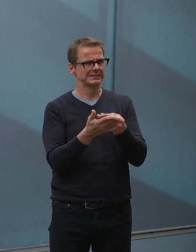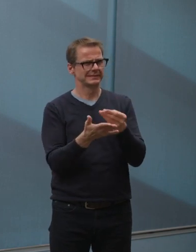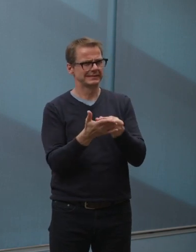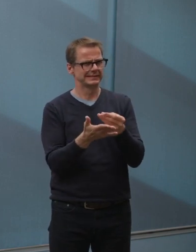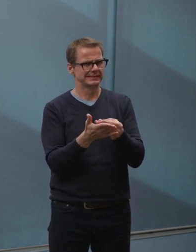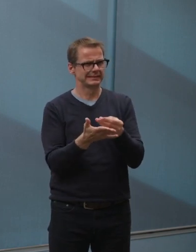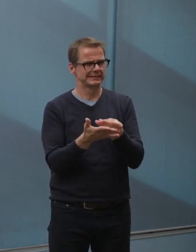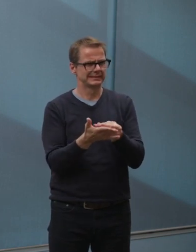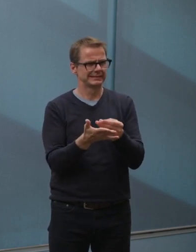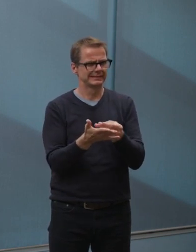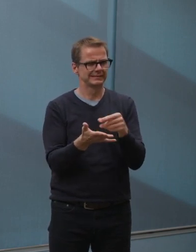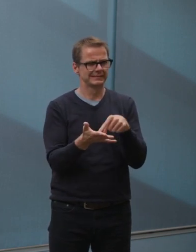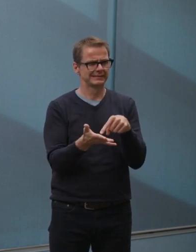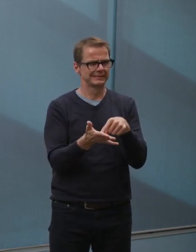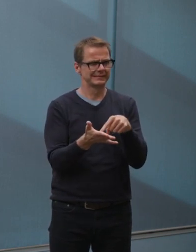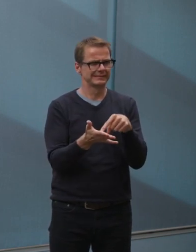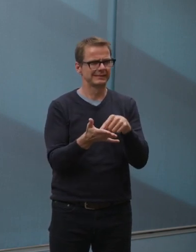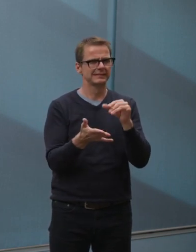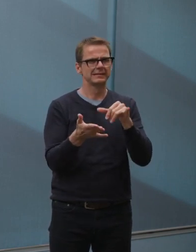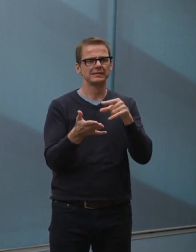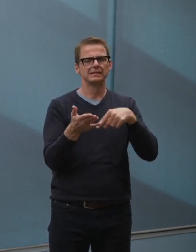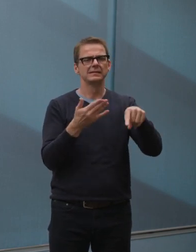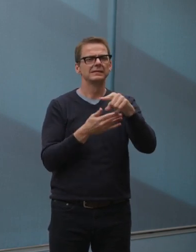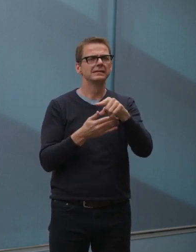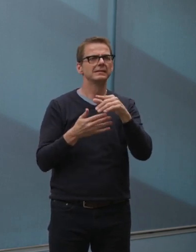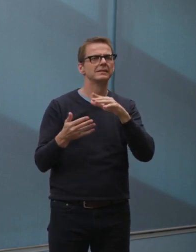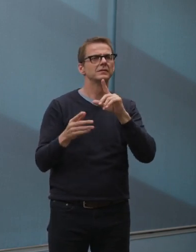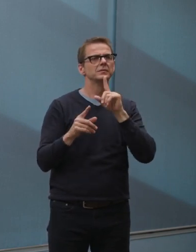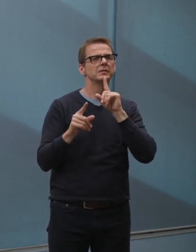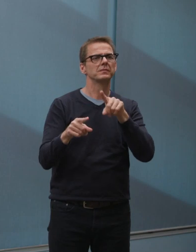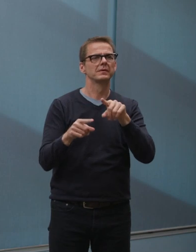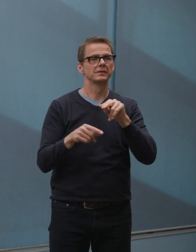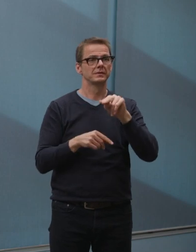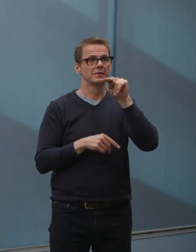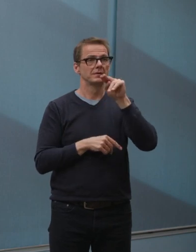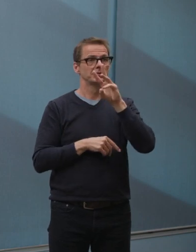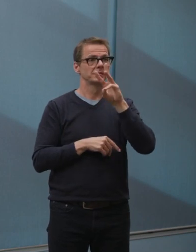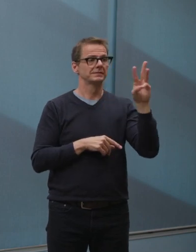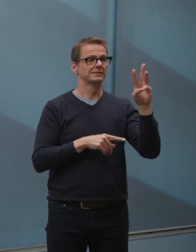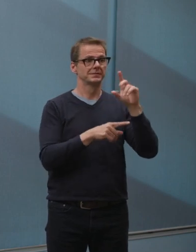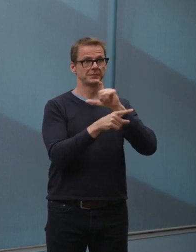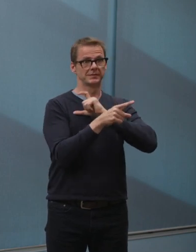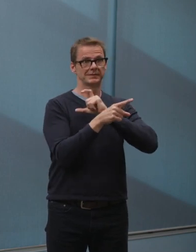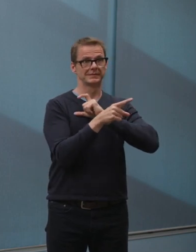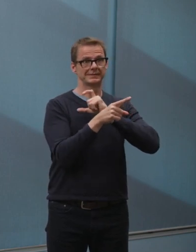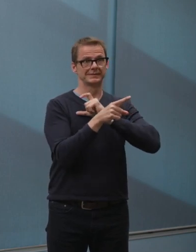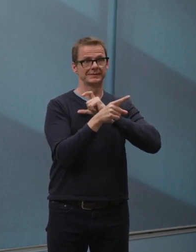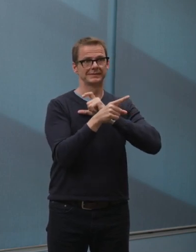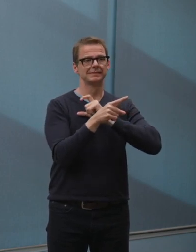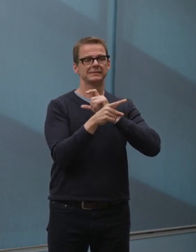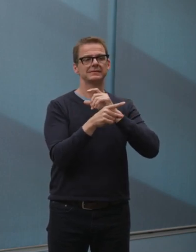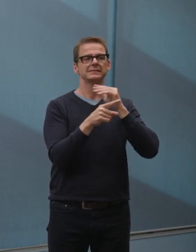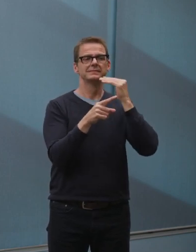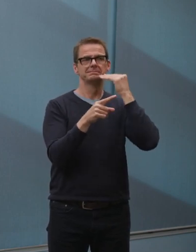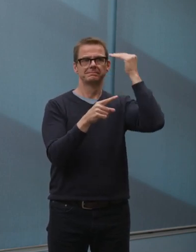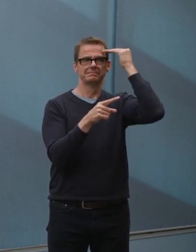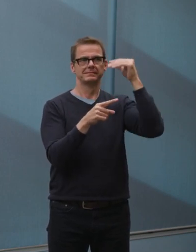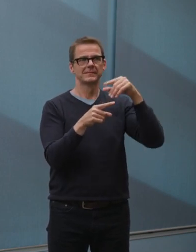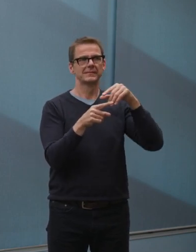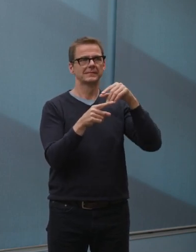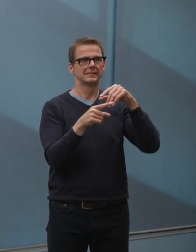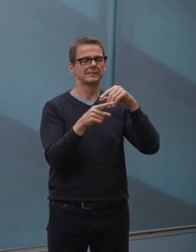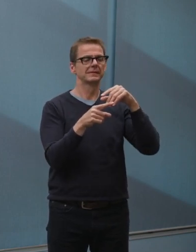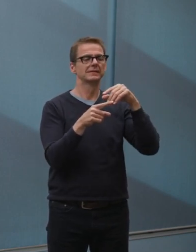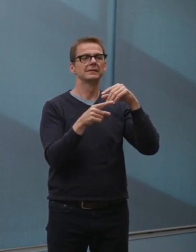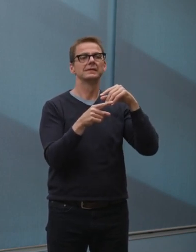police, Northwest Police HQ. City staff are recommending you need to replace the entire roof on